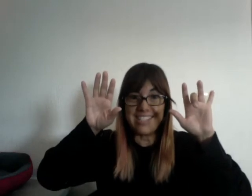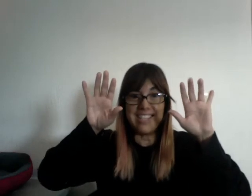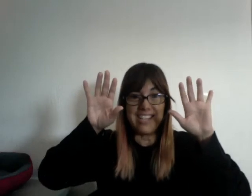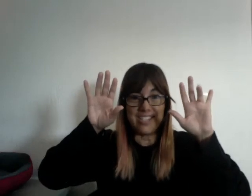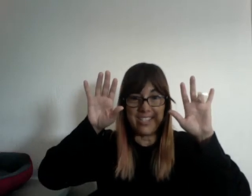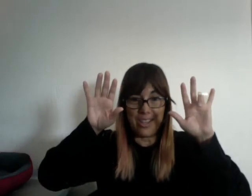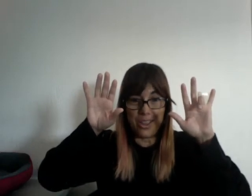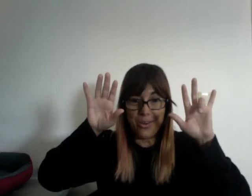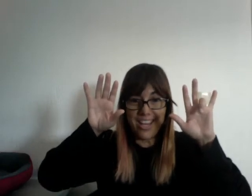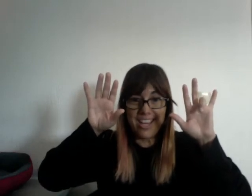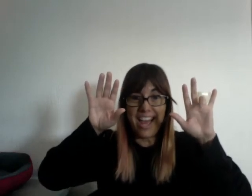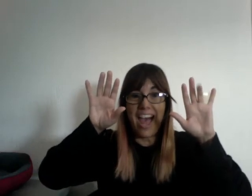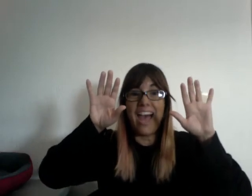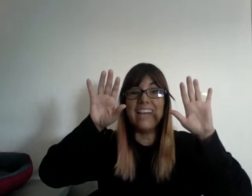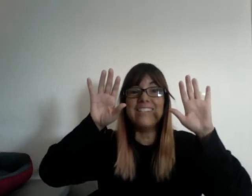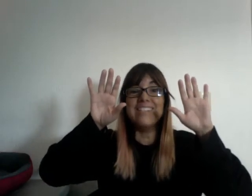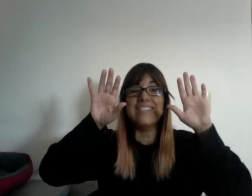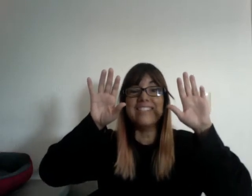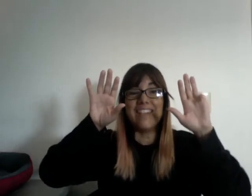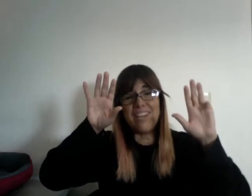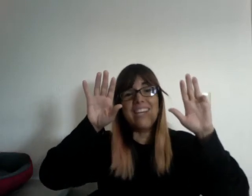63 and 70.